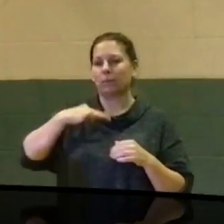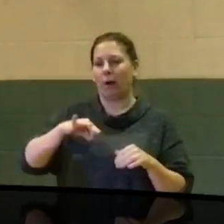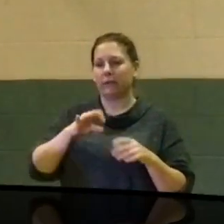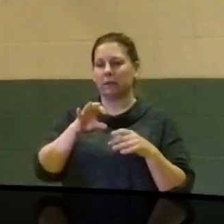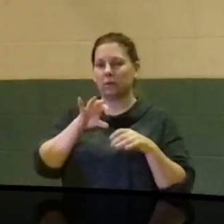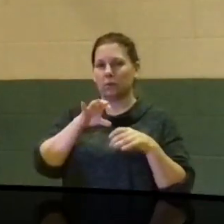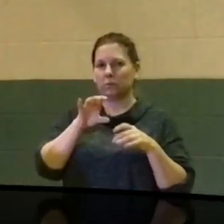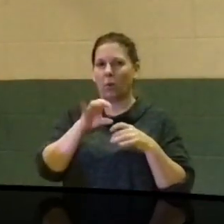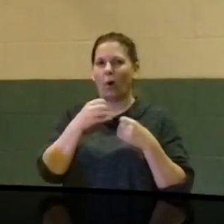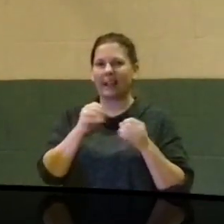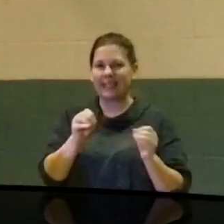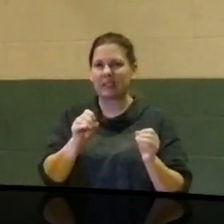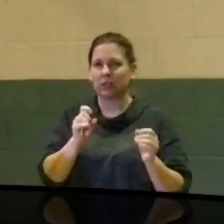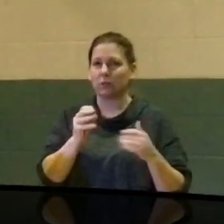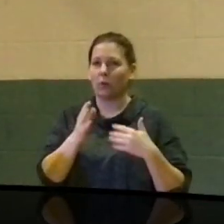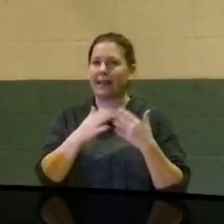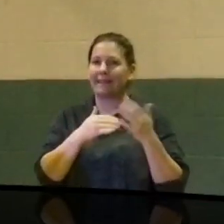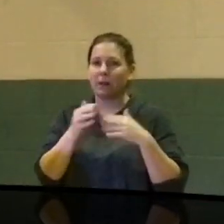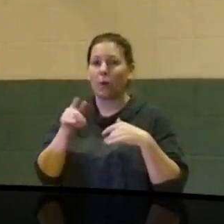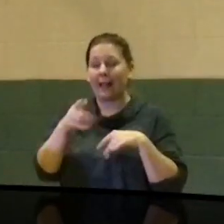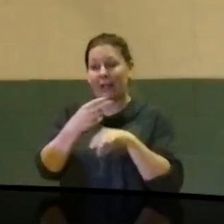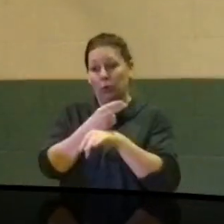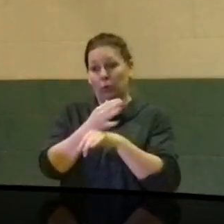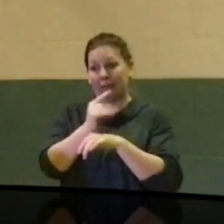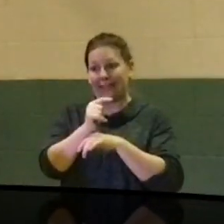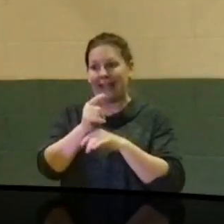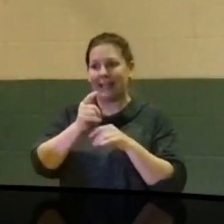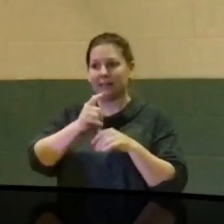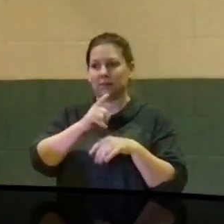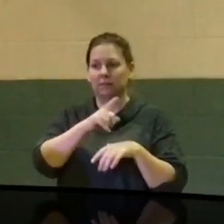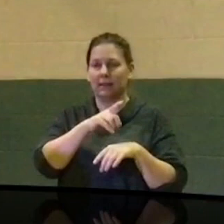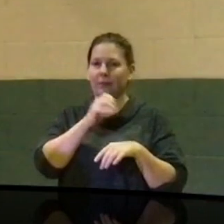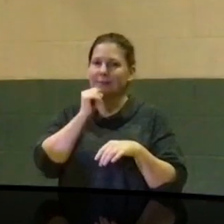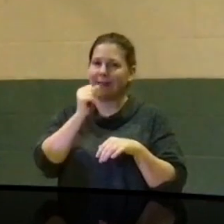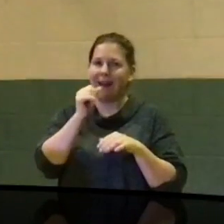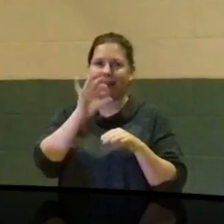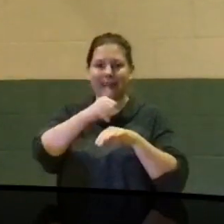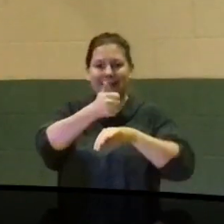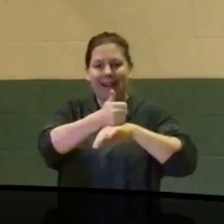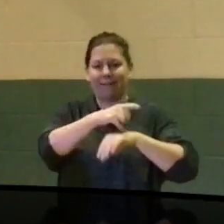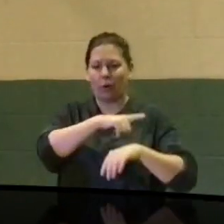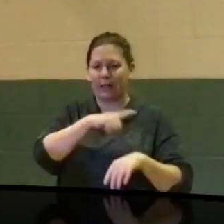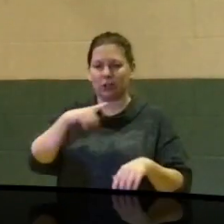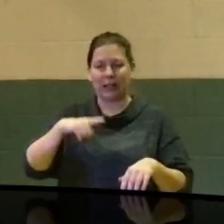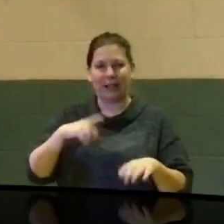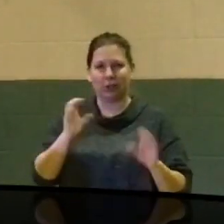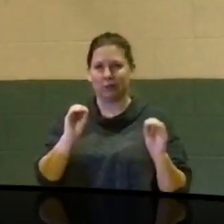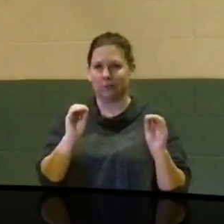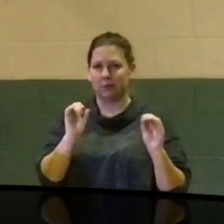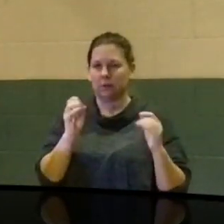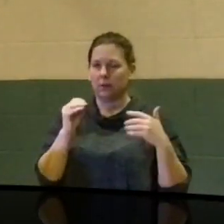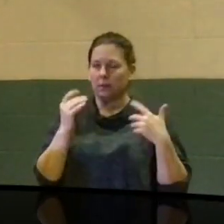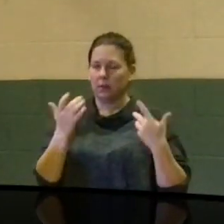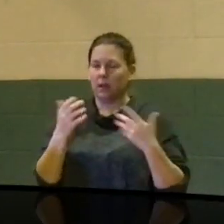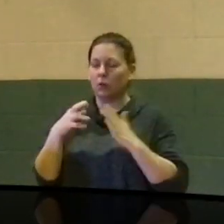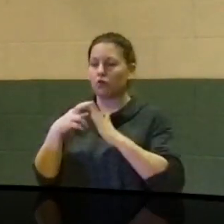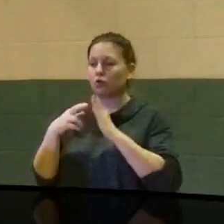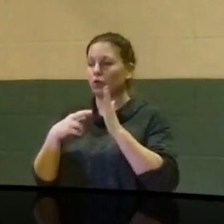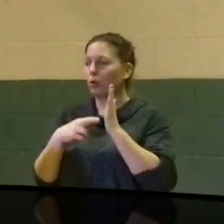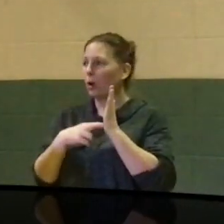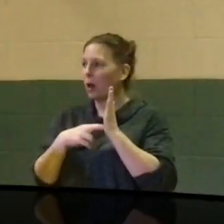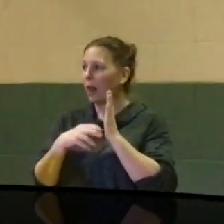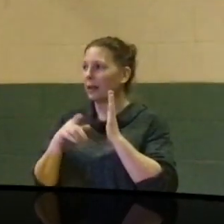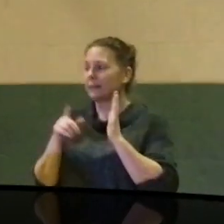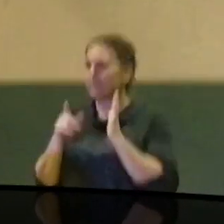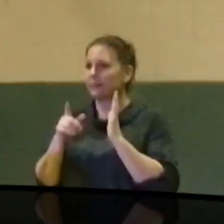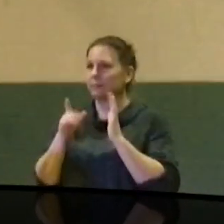And even though legislators use it, it was never designed for legislation. Rules are always